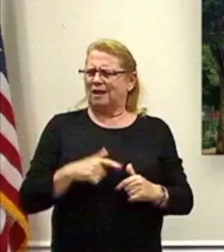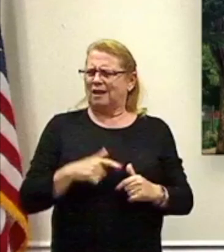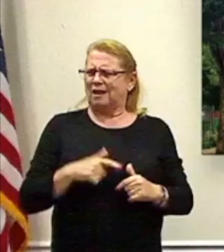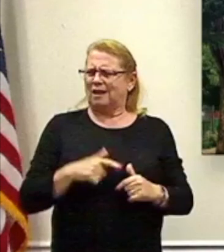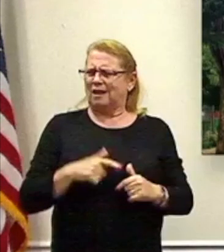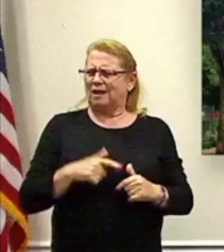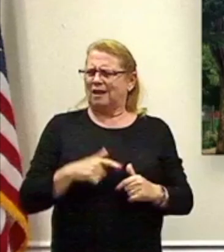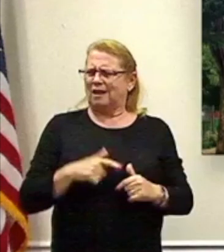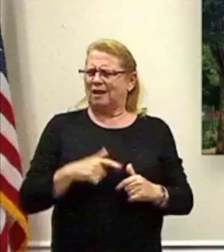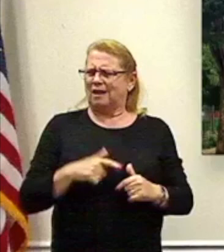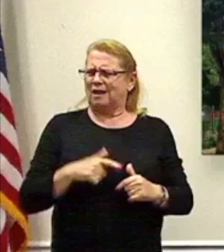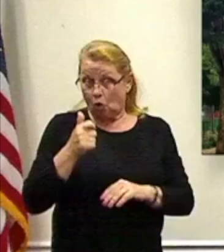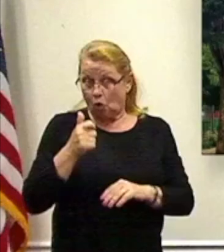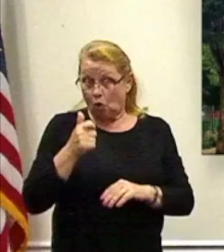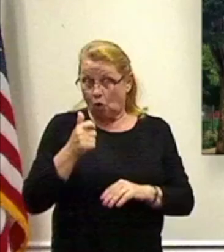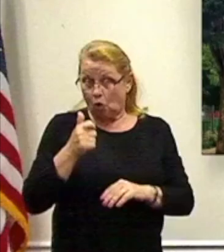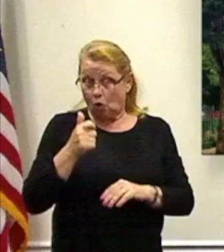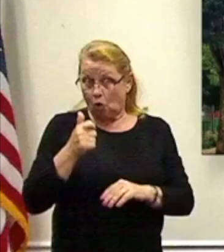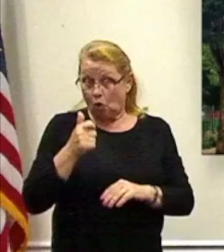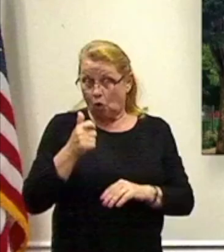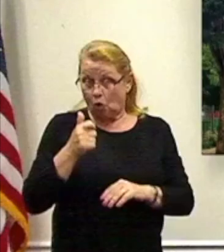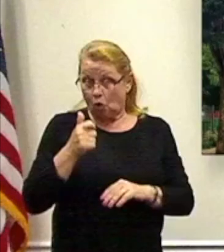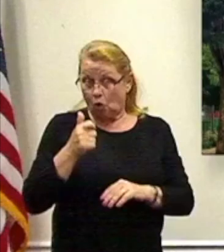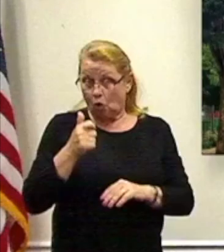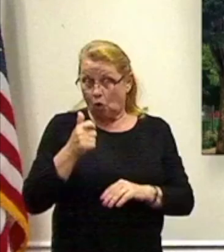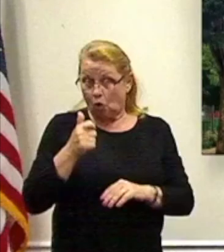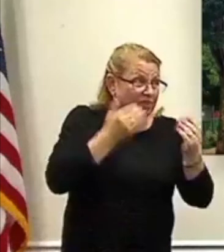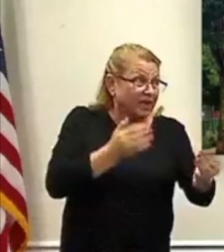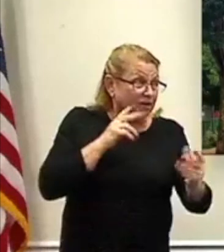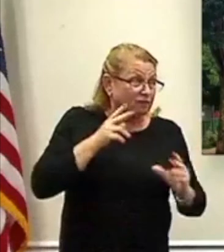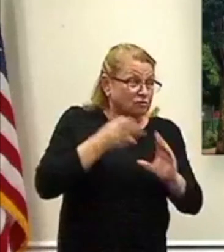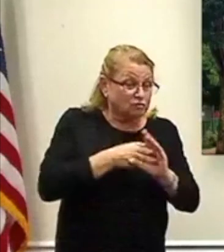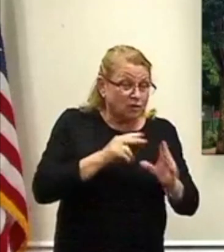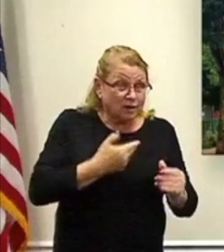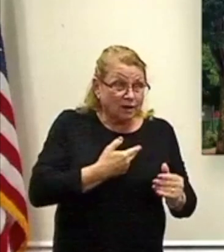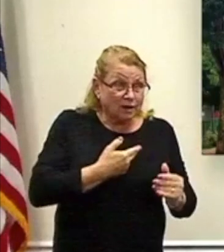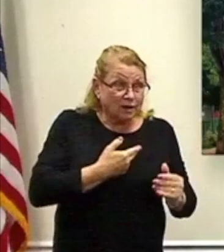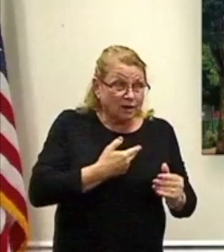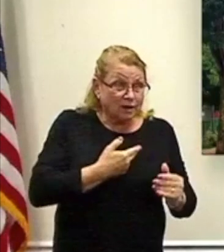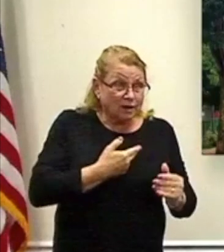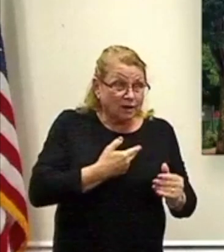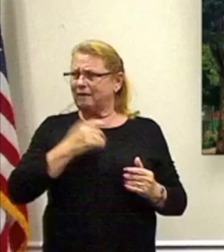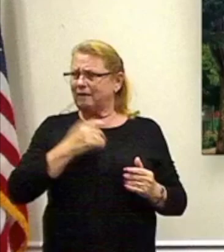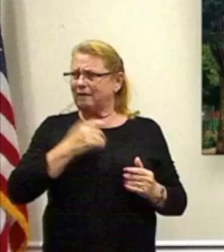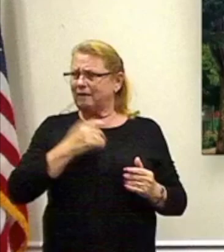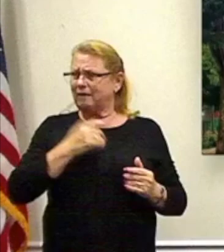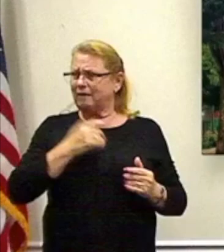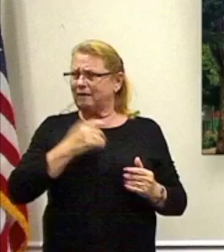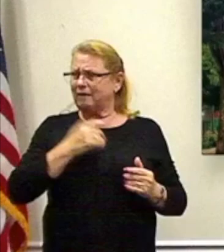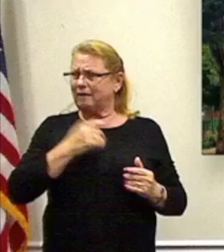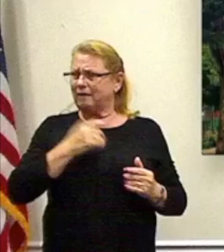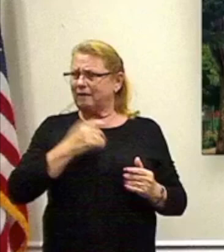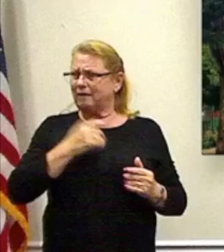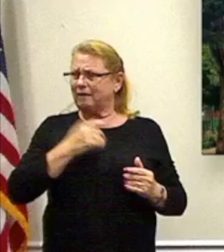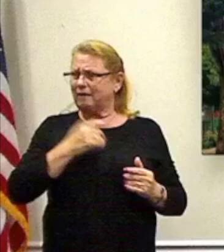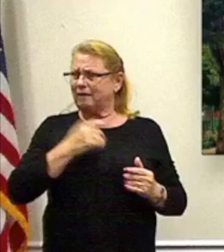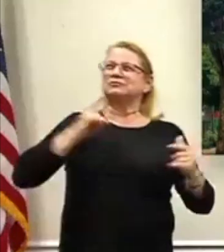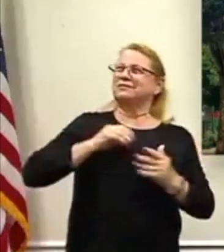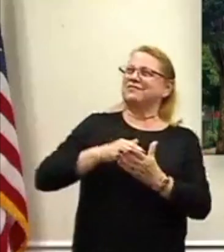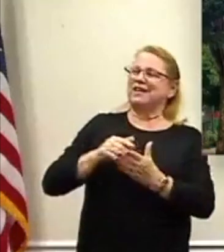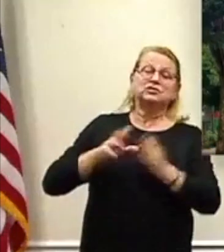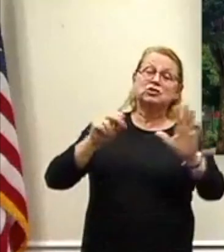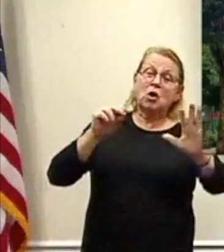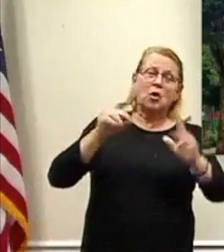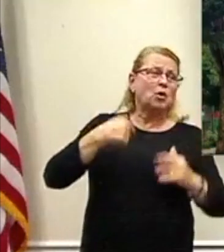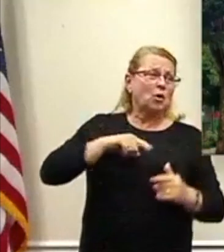had a bit of a gap. If you're on the phone with us, thank you for joining us. We have called some hundreds of thousands. No, we've called actually every household in